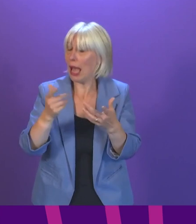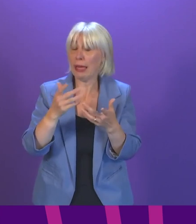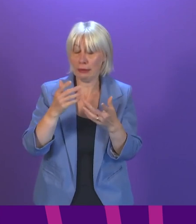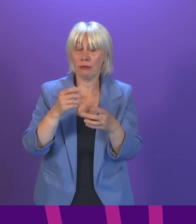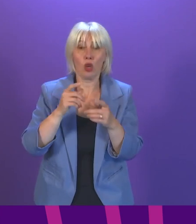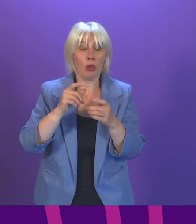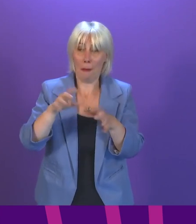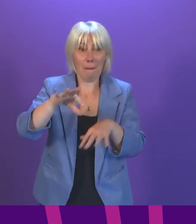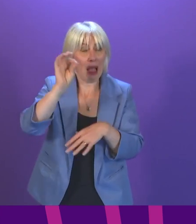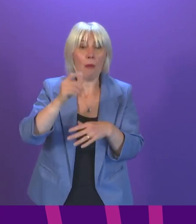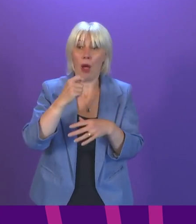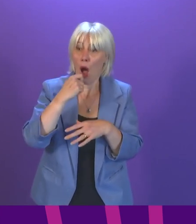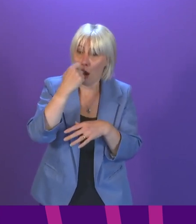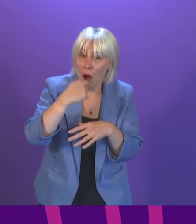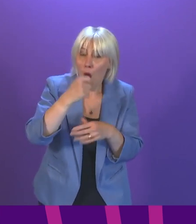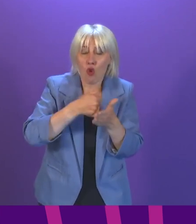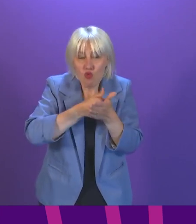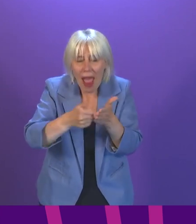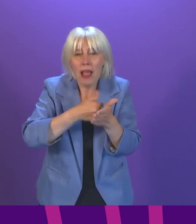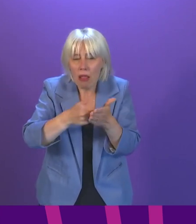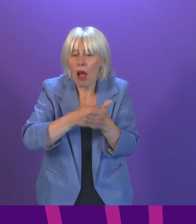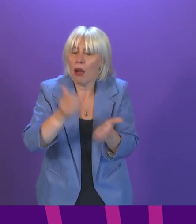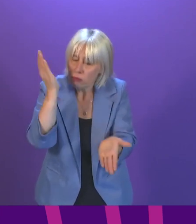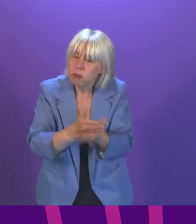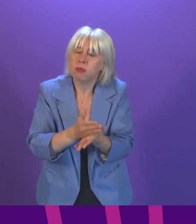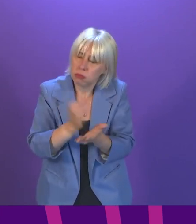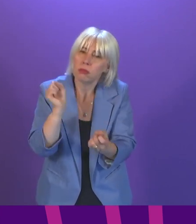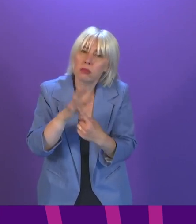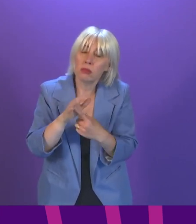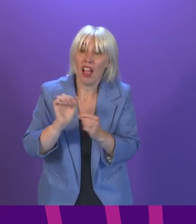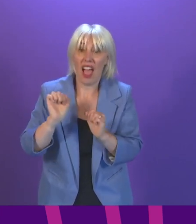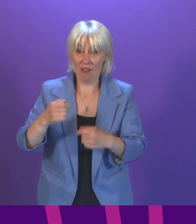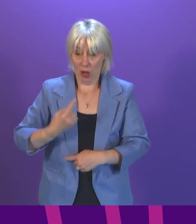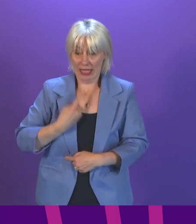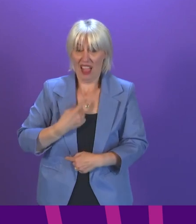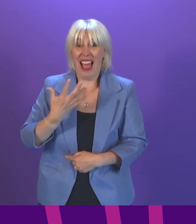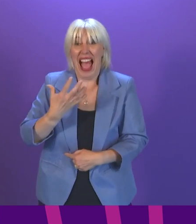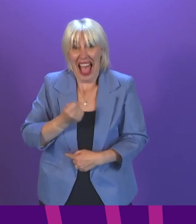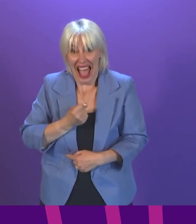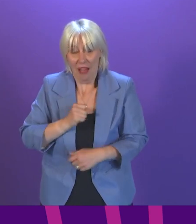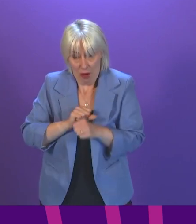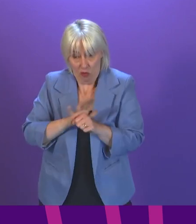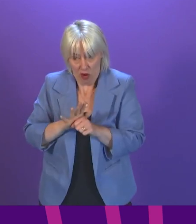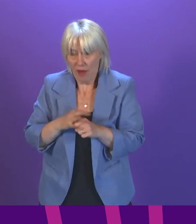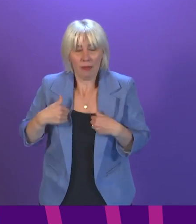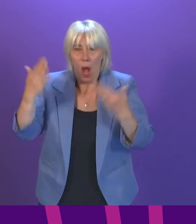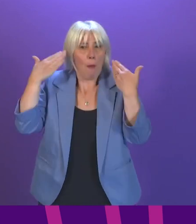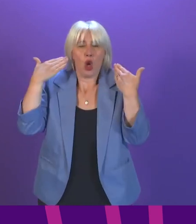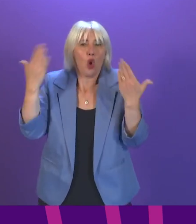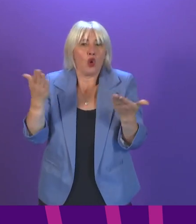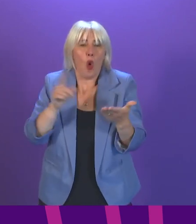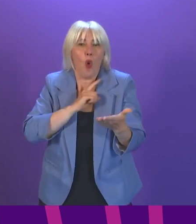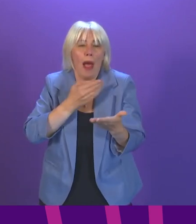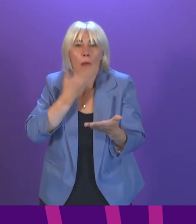testing is this, and it really, really matters. If you have the virus but you aren't aware of that because you're not displaying